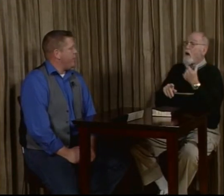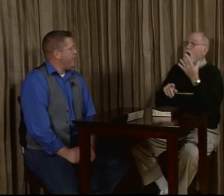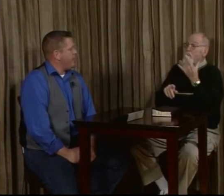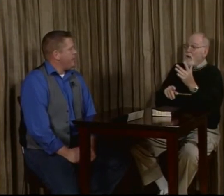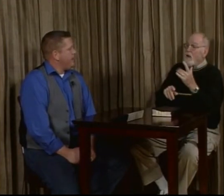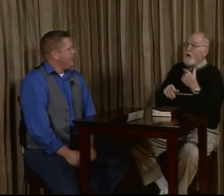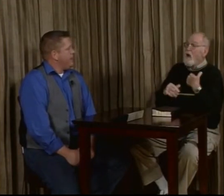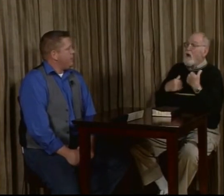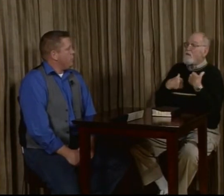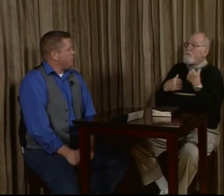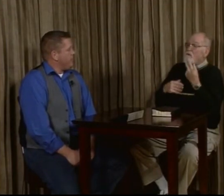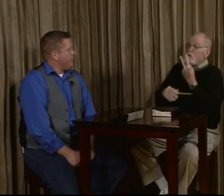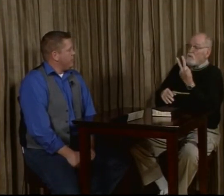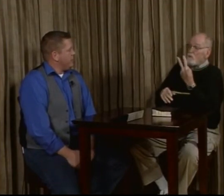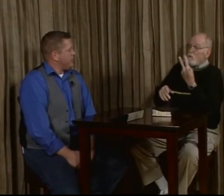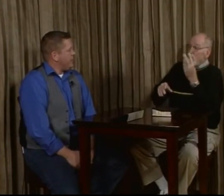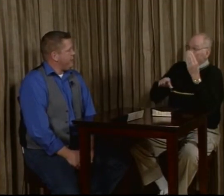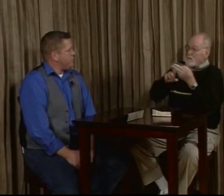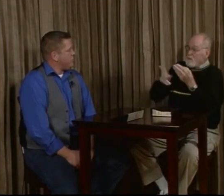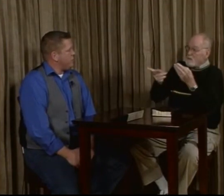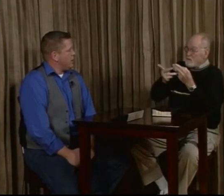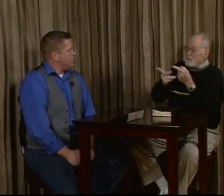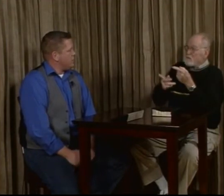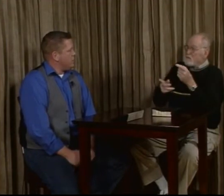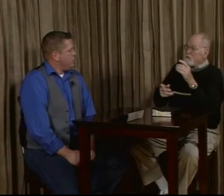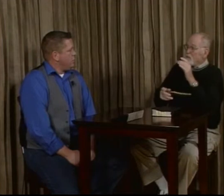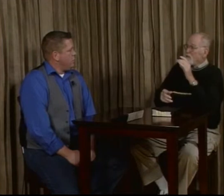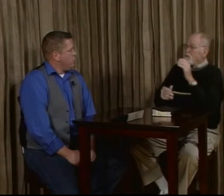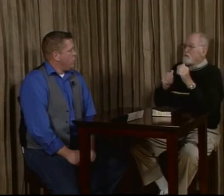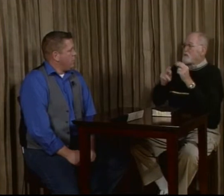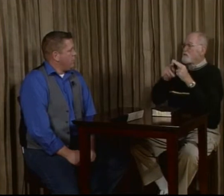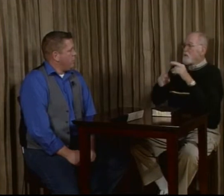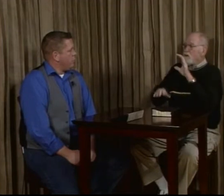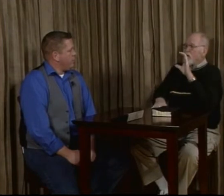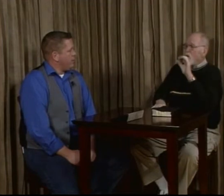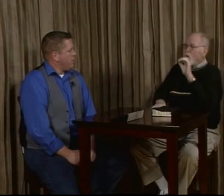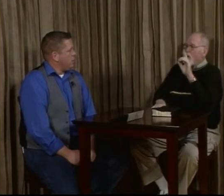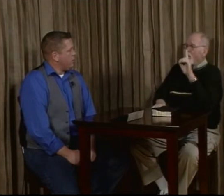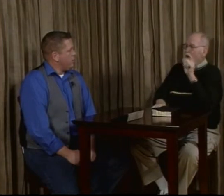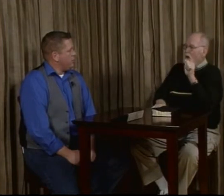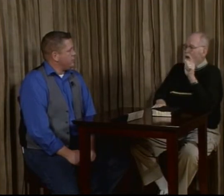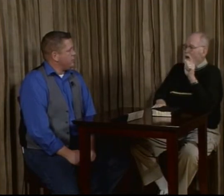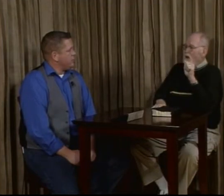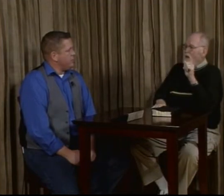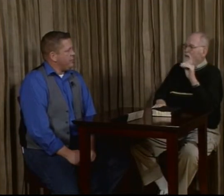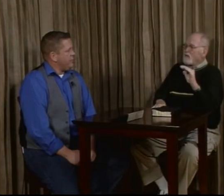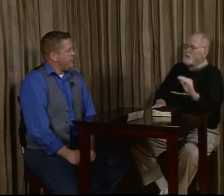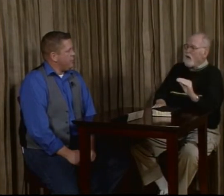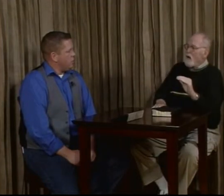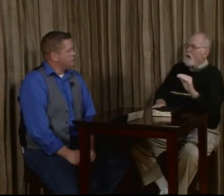that. And, course, I'm blessed to have two sons who are both what we call CODAs, children of deaf adults.